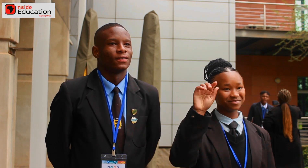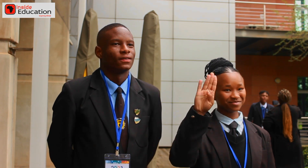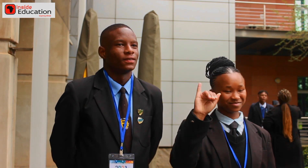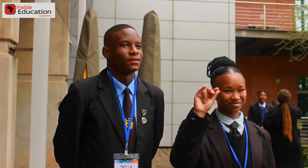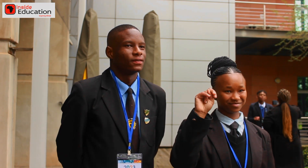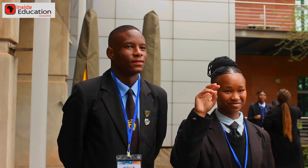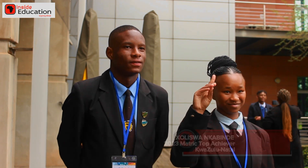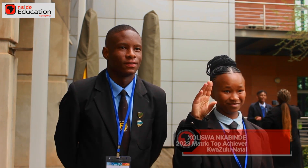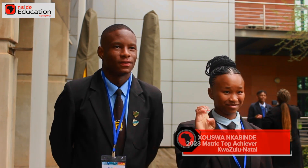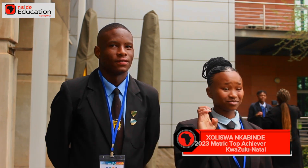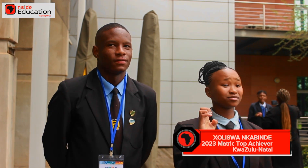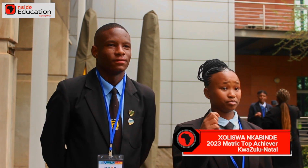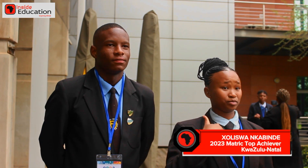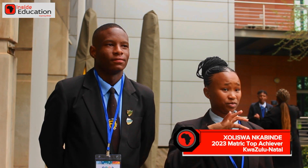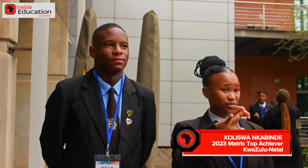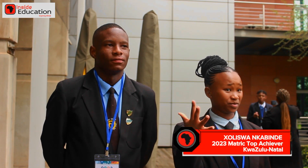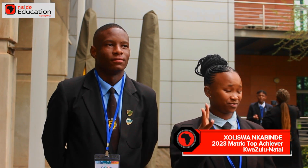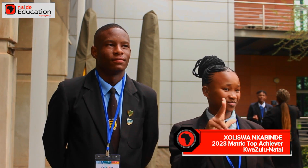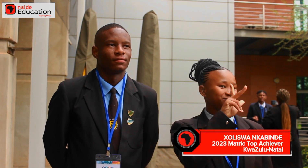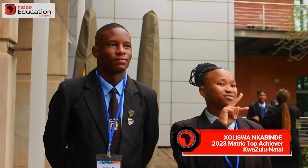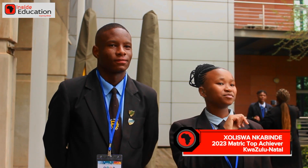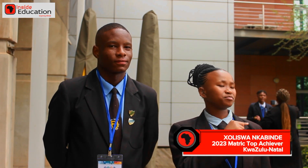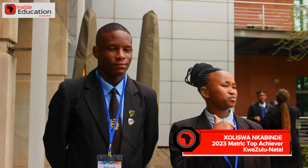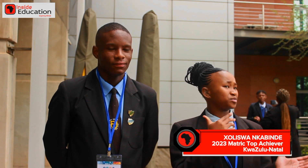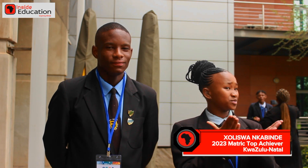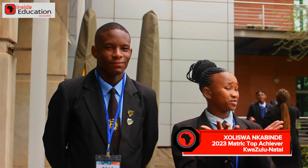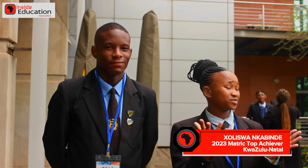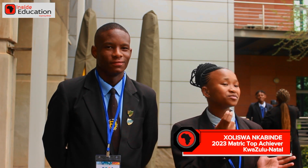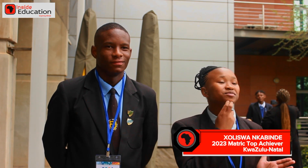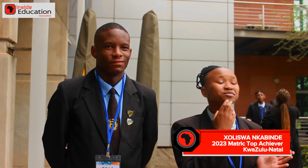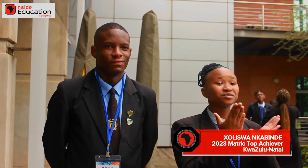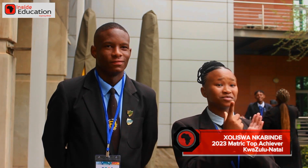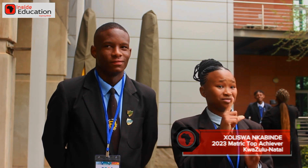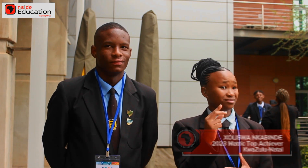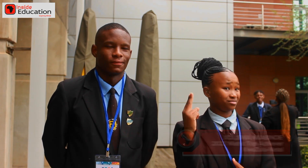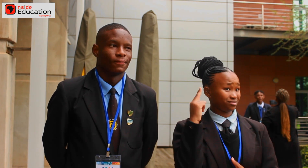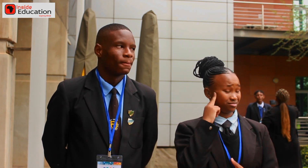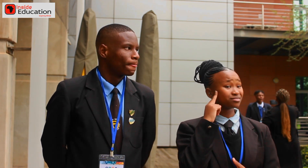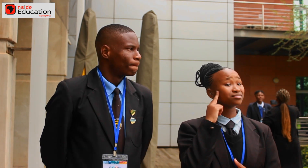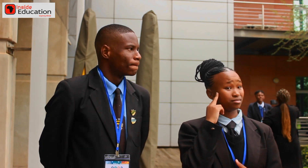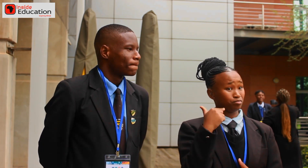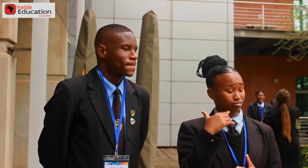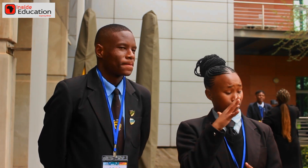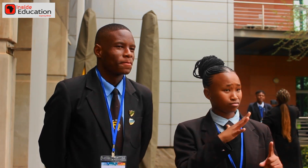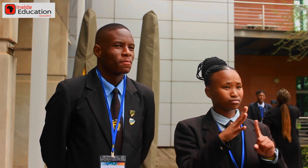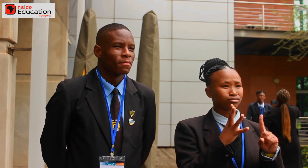My name is Koli Iswa Ngadinde. I'm also from KwaZulu-Natal.